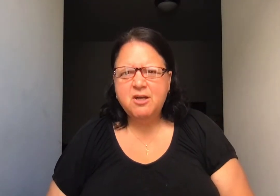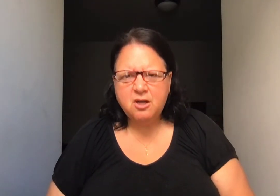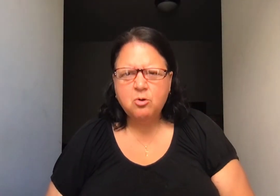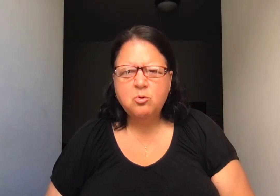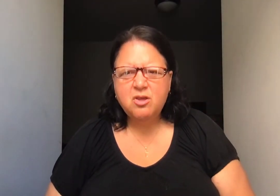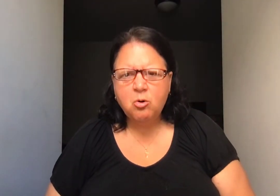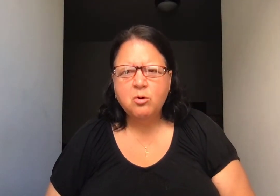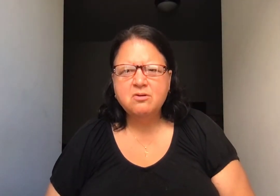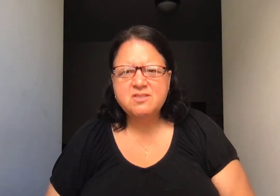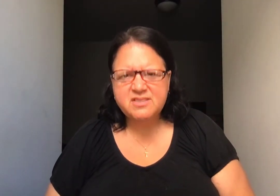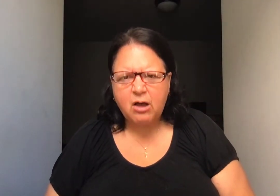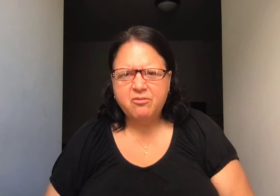know yourself.